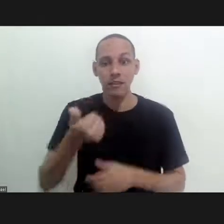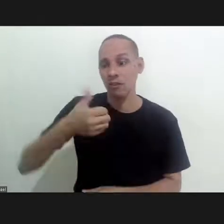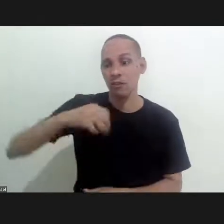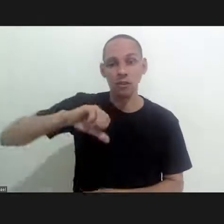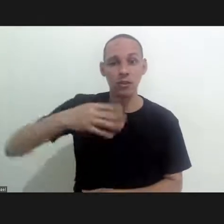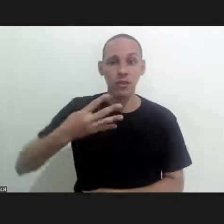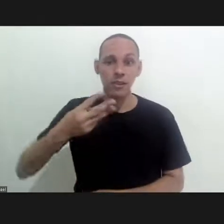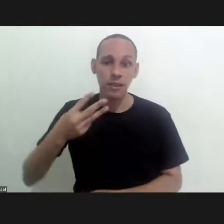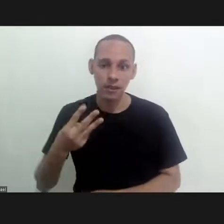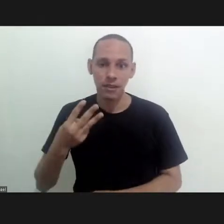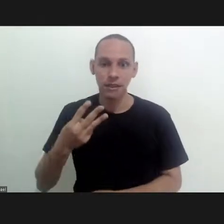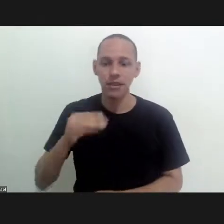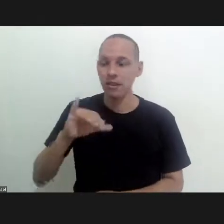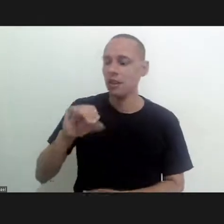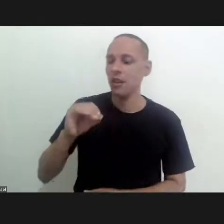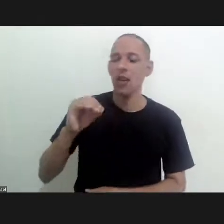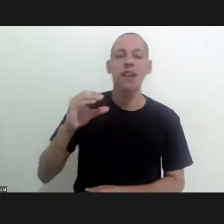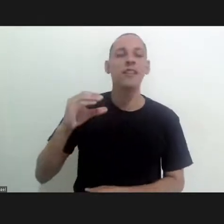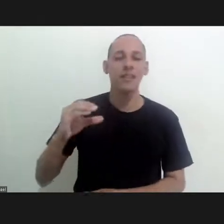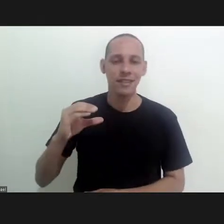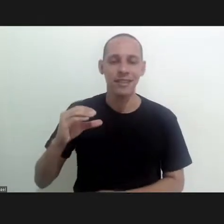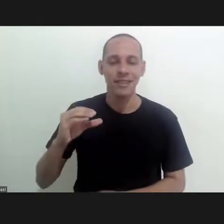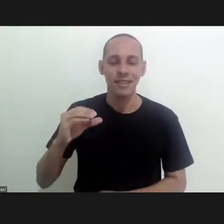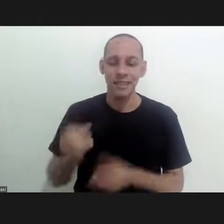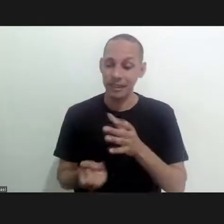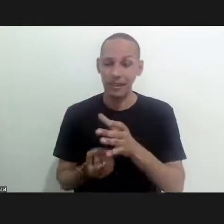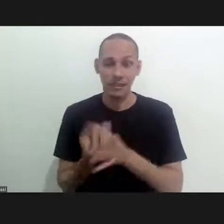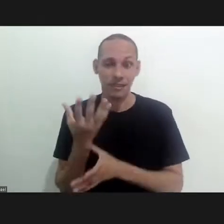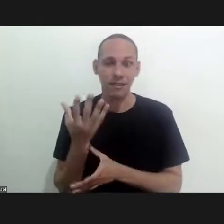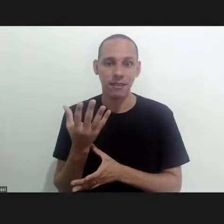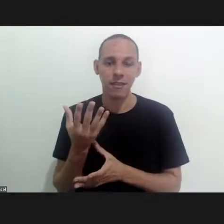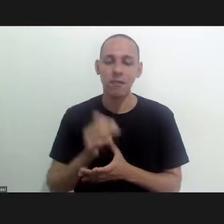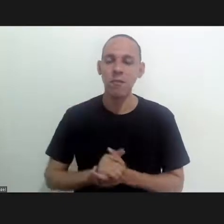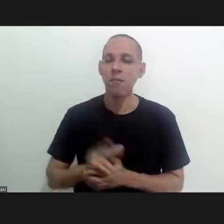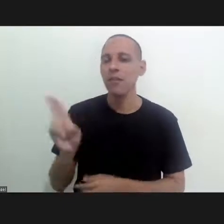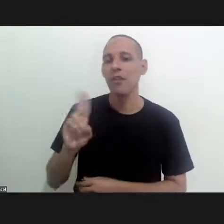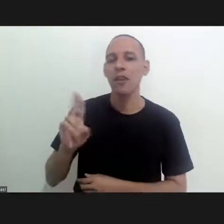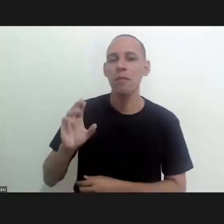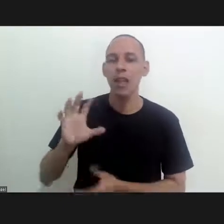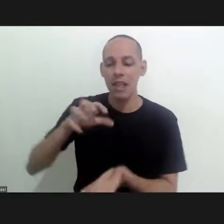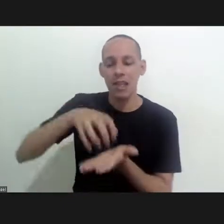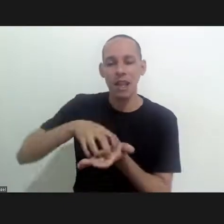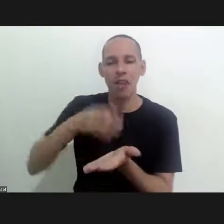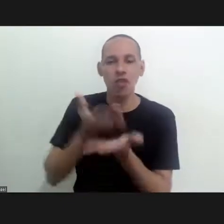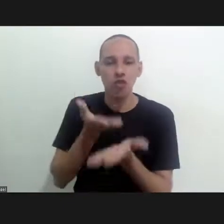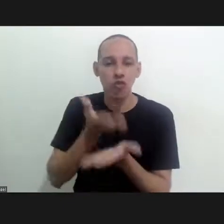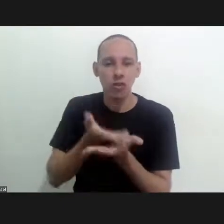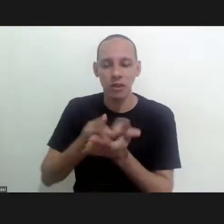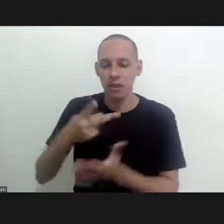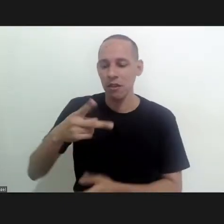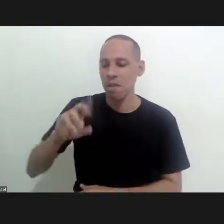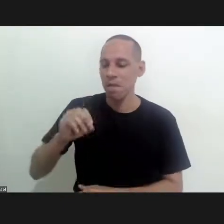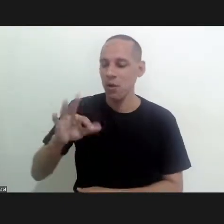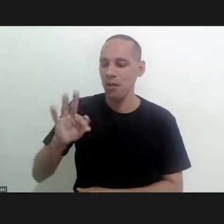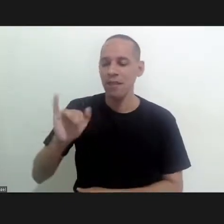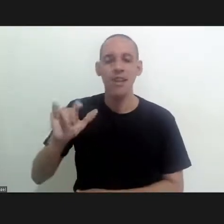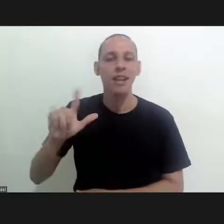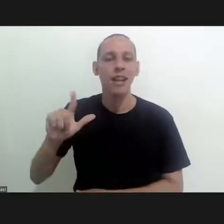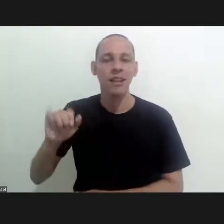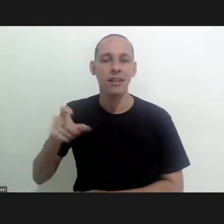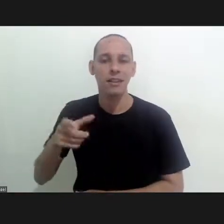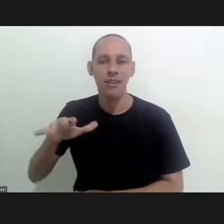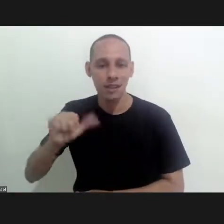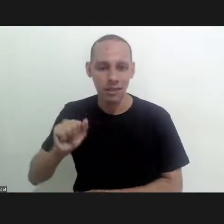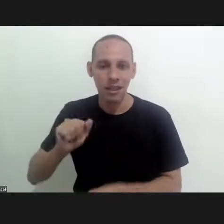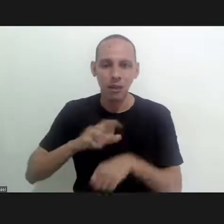was created in 1943 by IOC with the name of Prophylaxis Centers